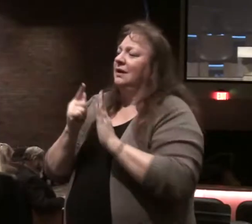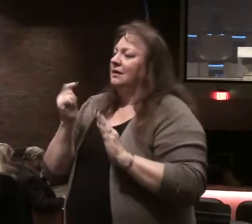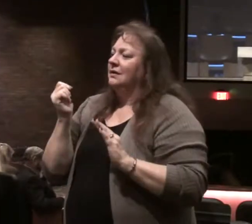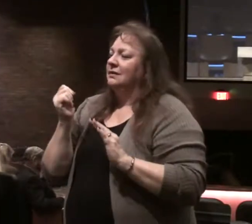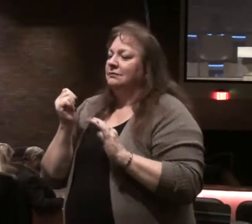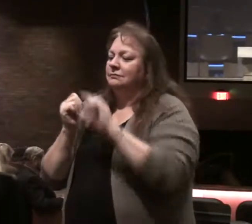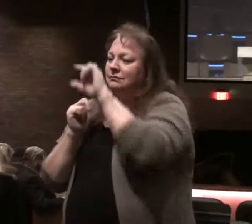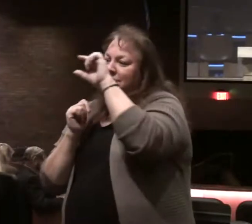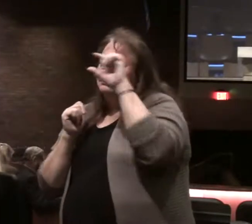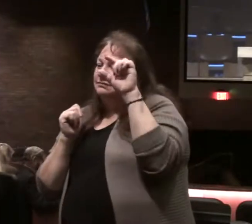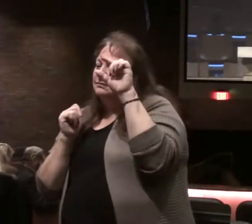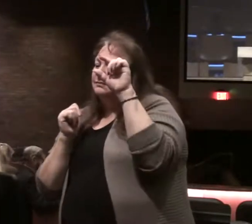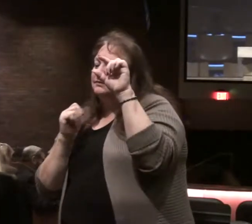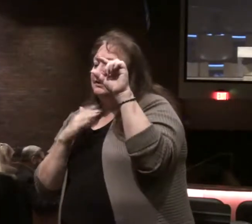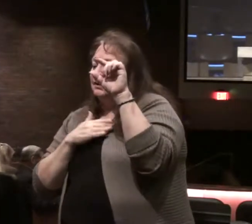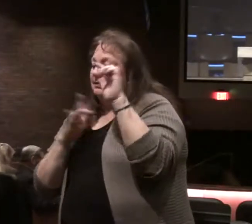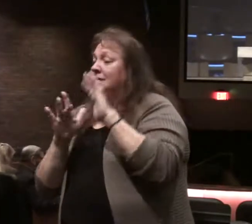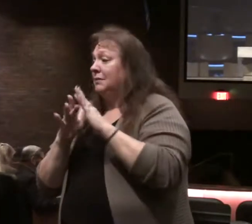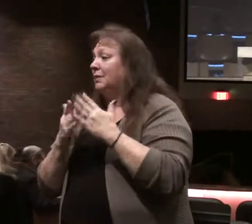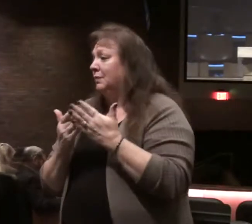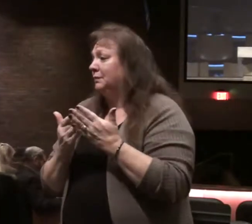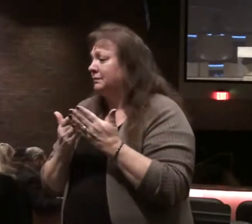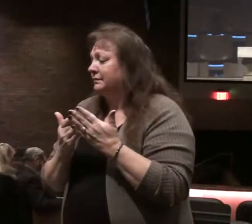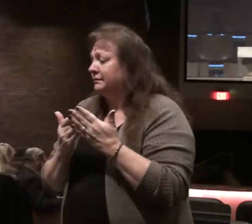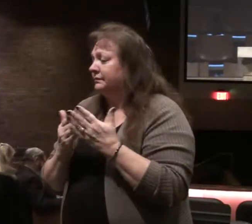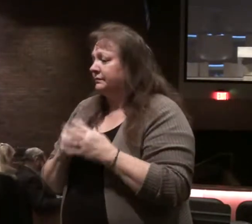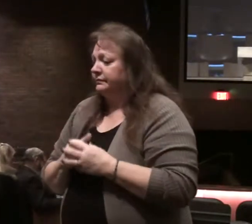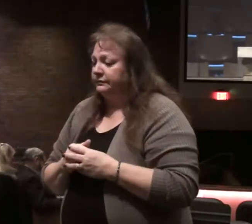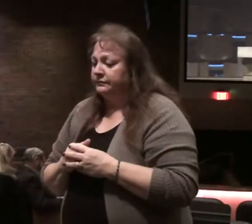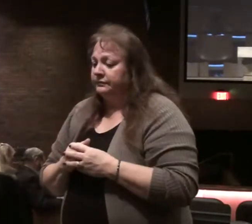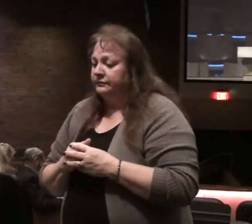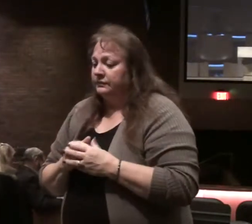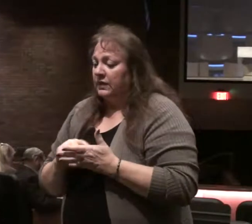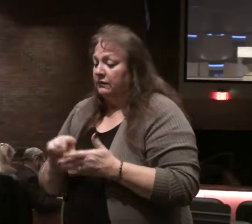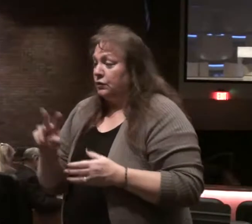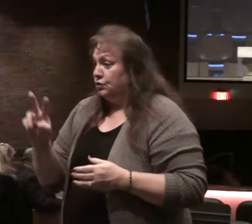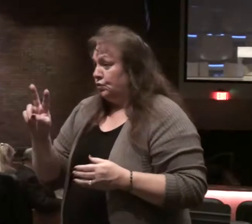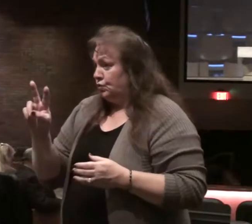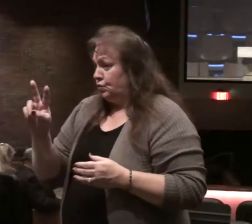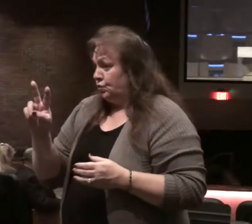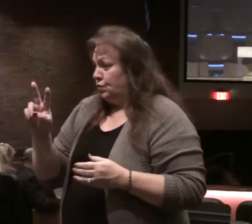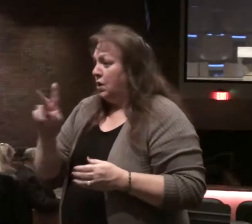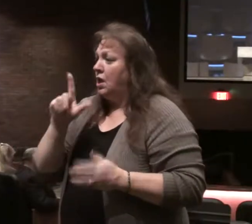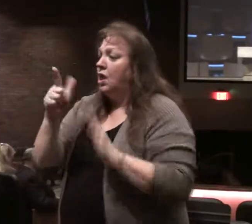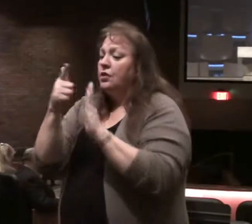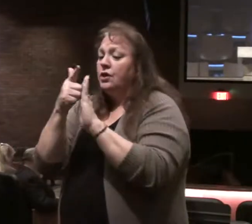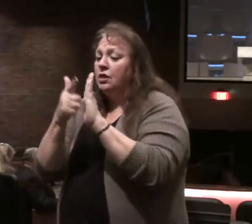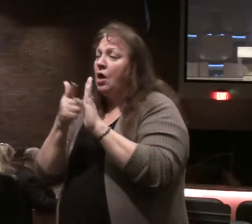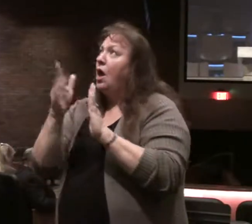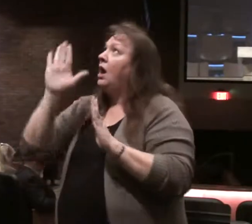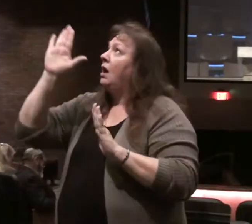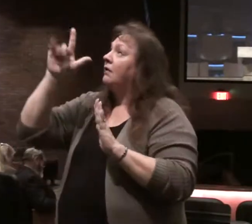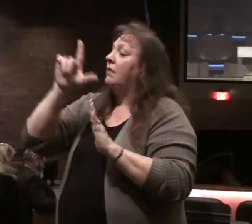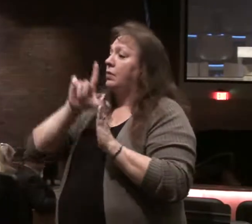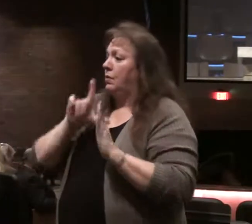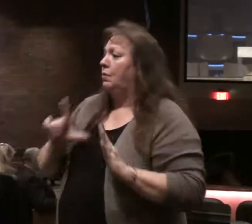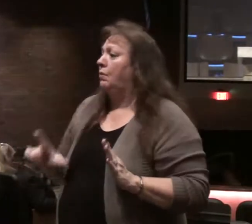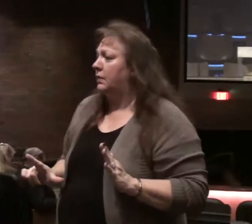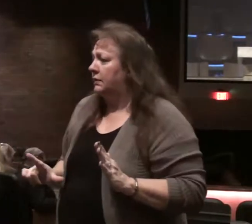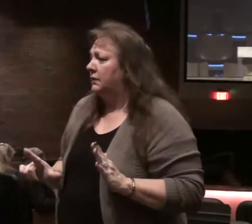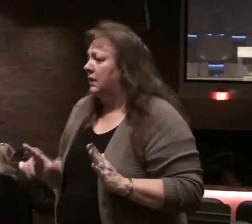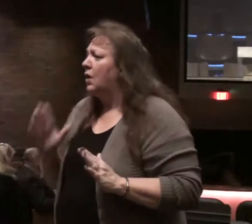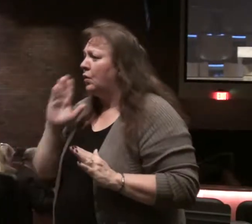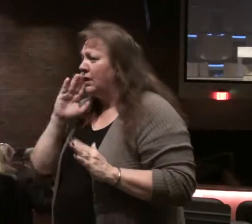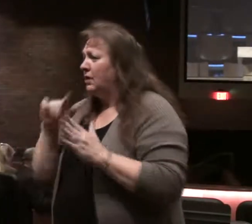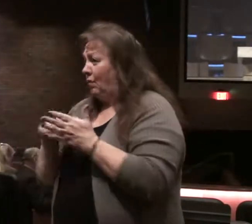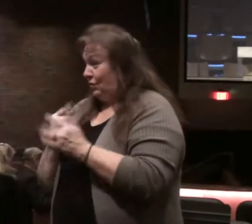all capitals, at least in my Bible in a couple of years as well, in verse 2. The law of the Lord. You know if you're